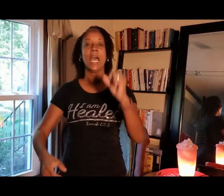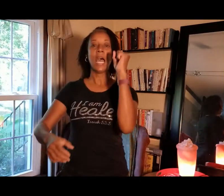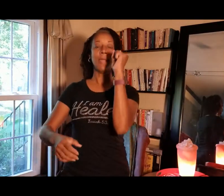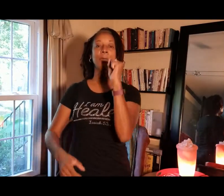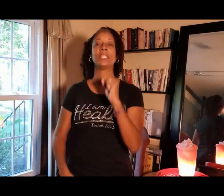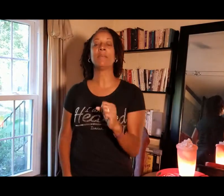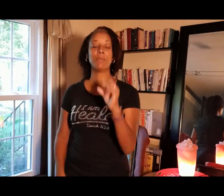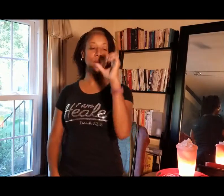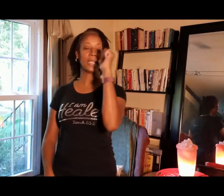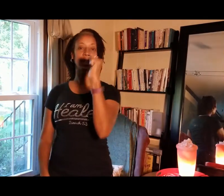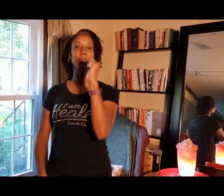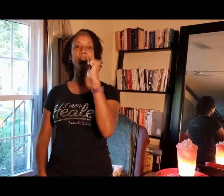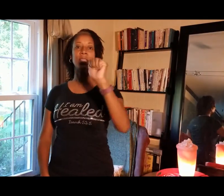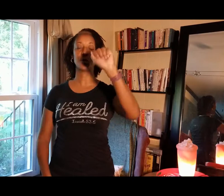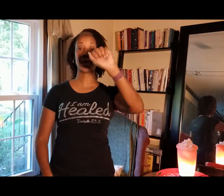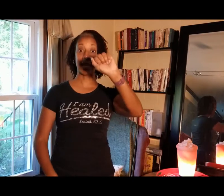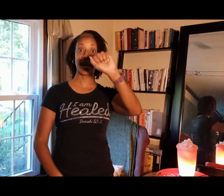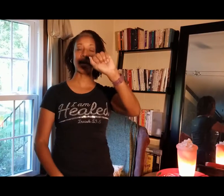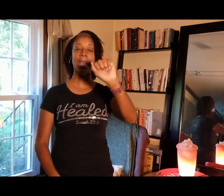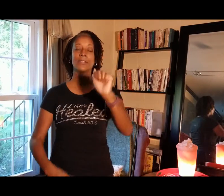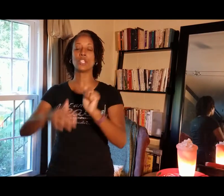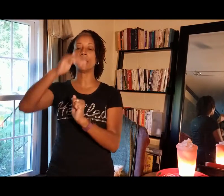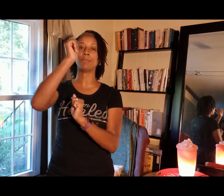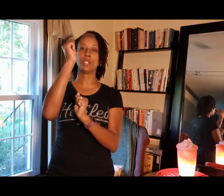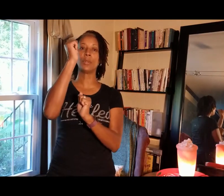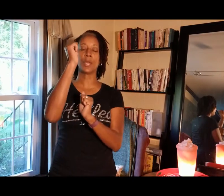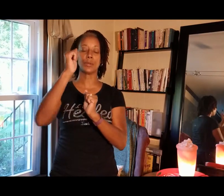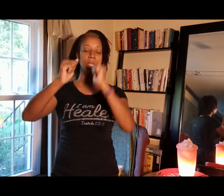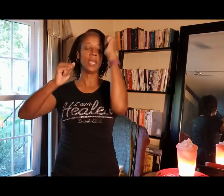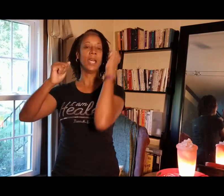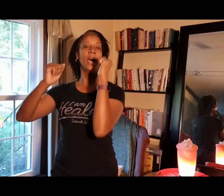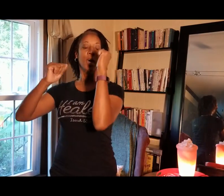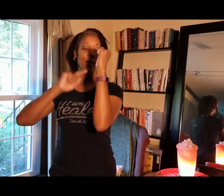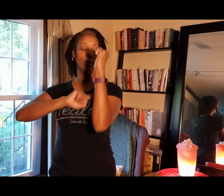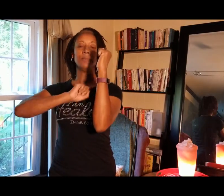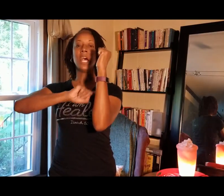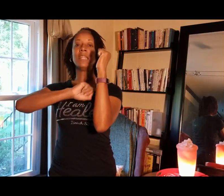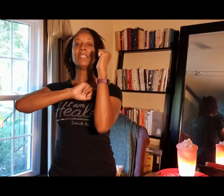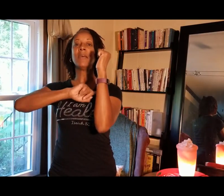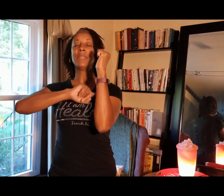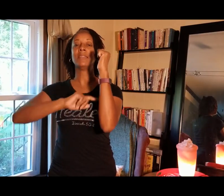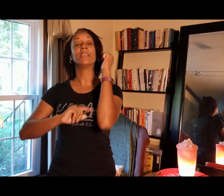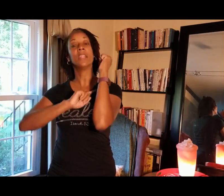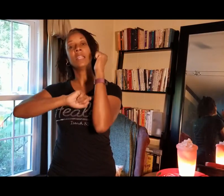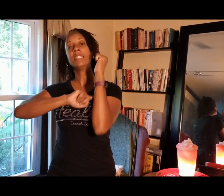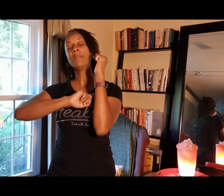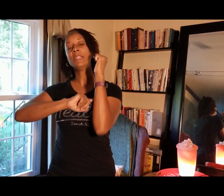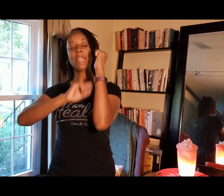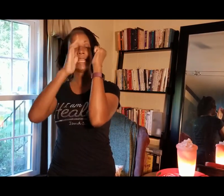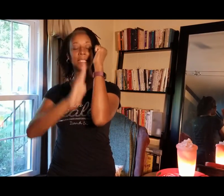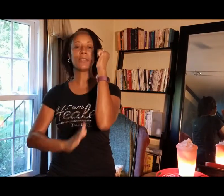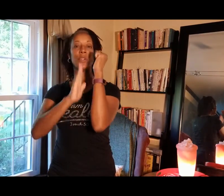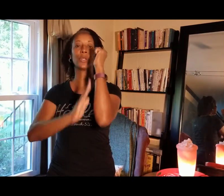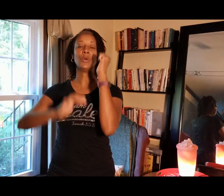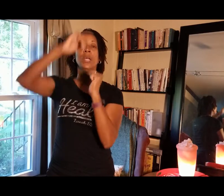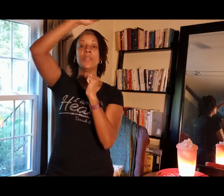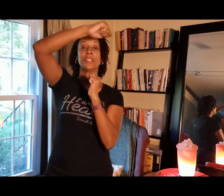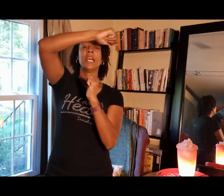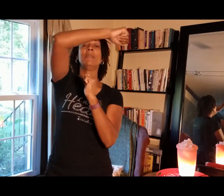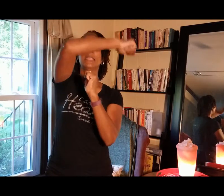I put temple. I did a fist with an A handshake. Two of those non-dominant. The non-dominant hand is the vertical. The dominant